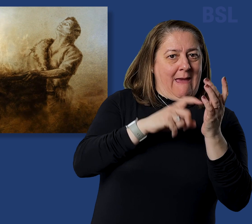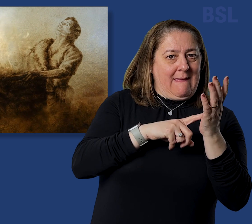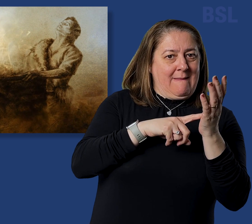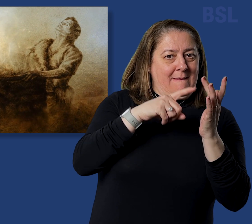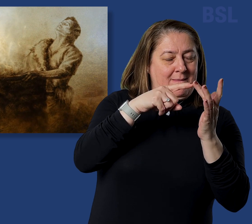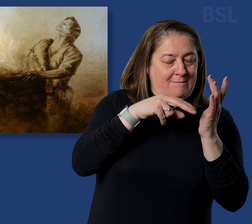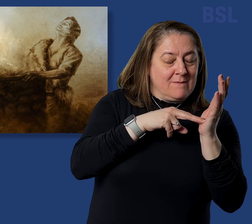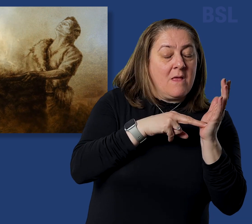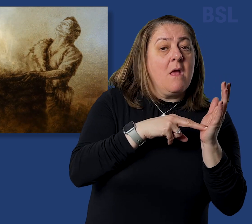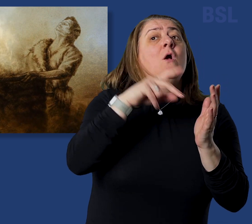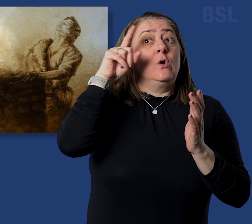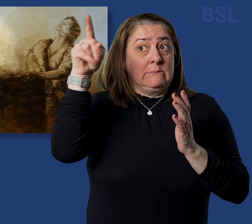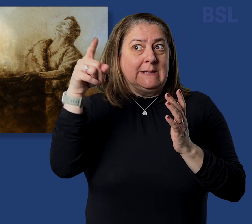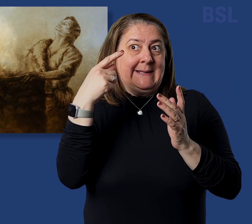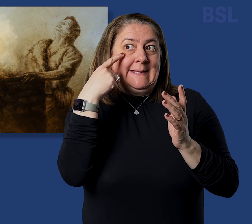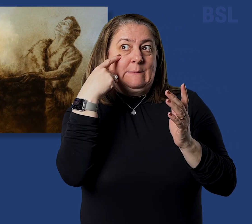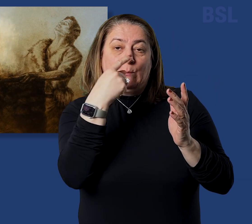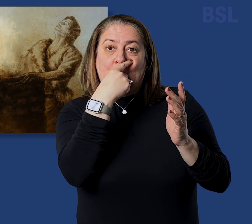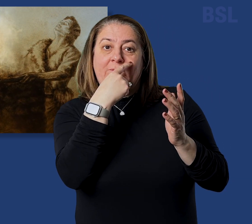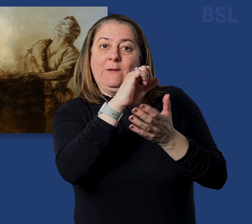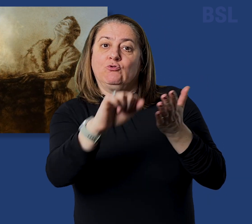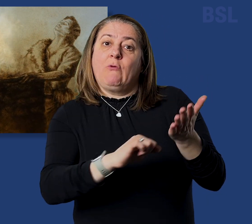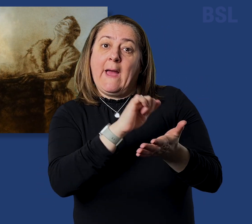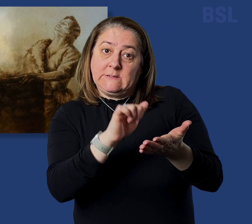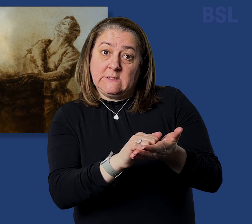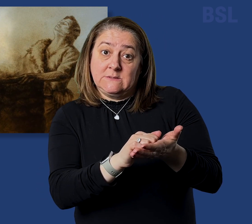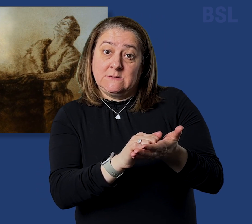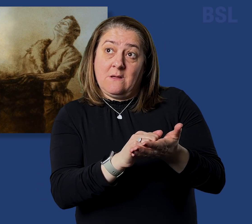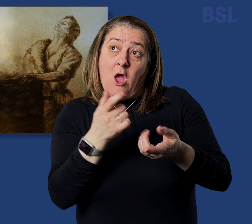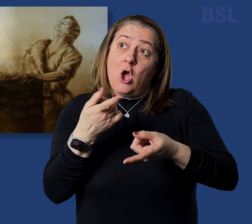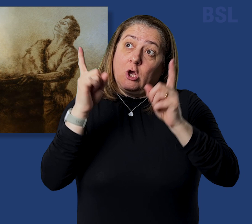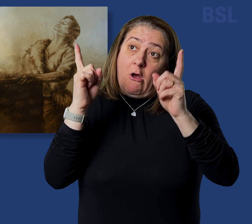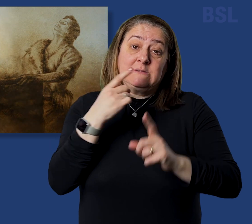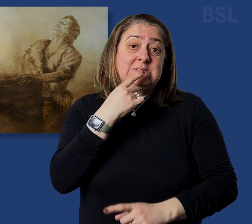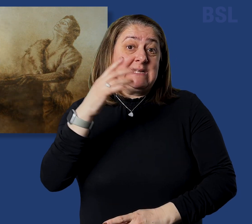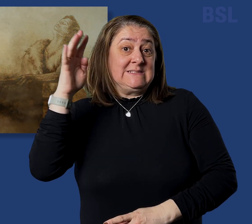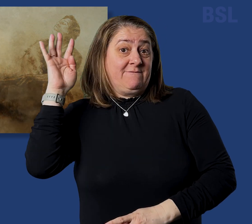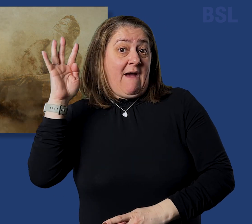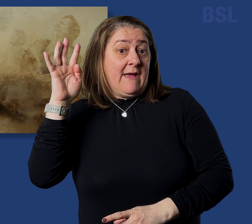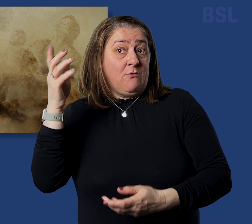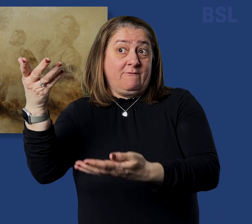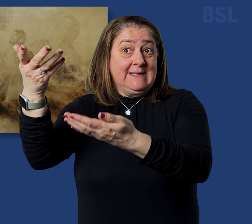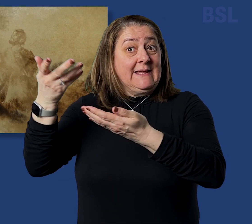which he obtained witness that he was righteous, God testifying of his gifts. And by it,